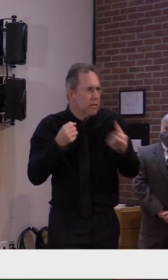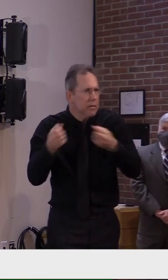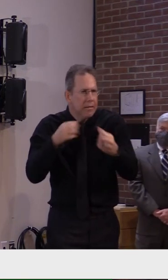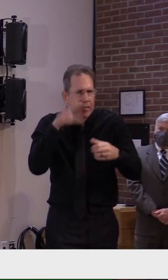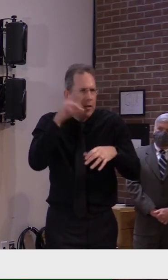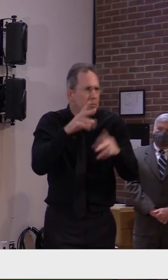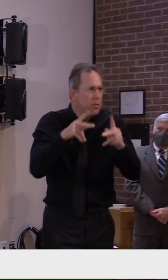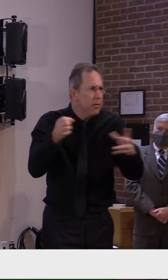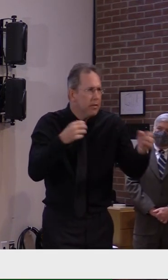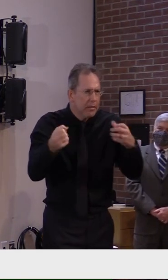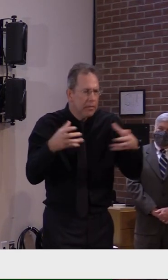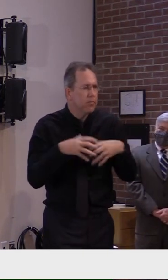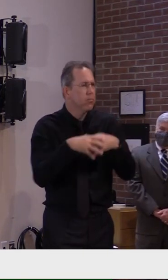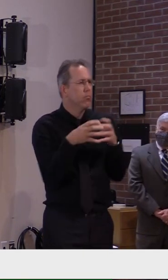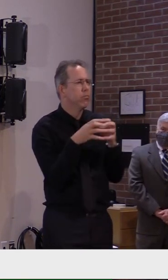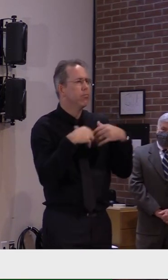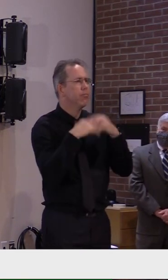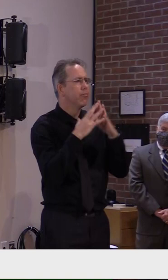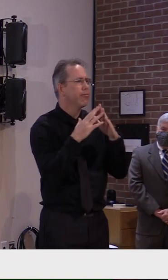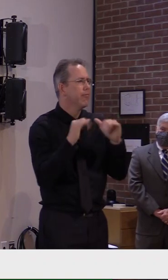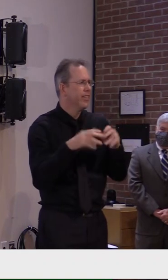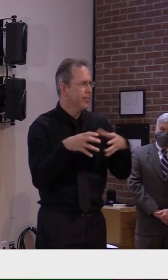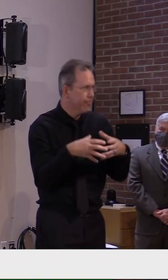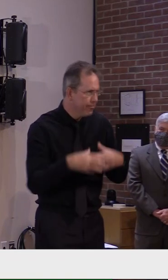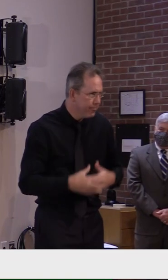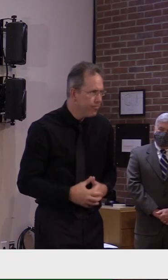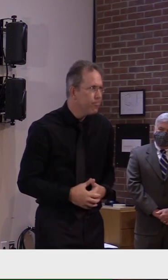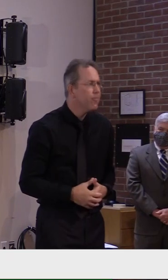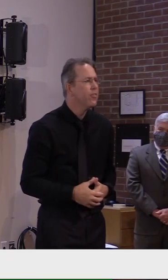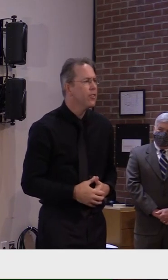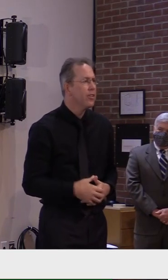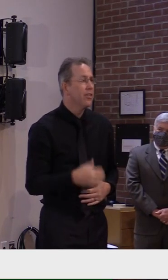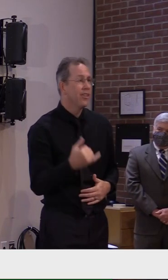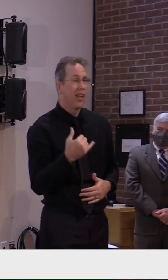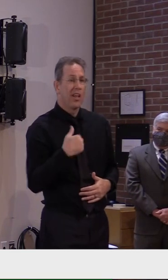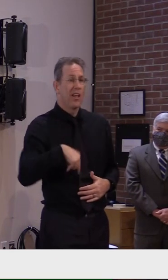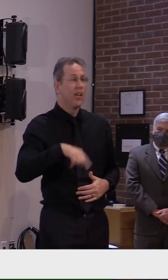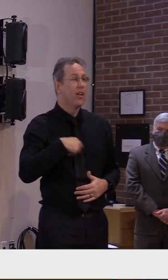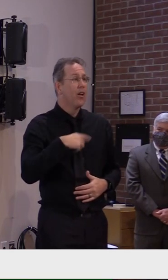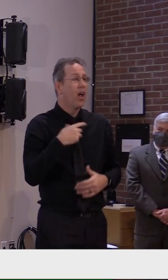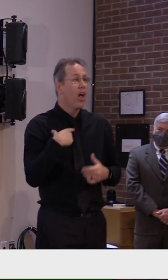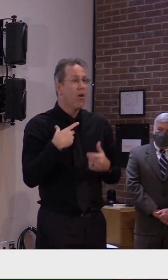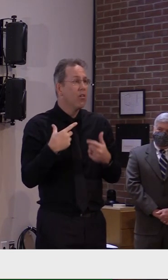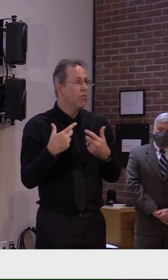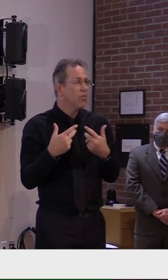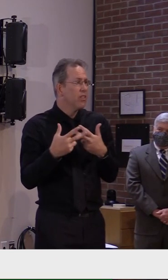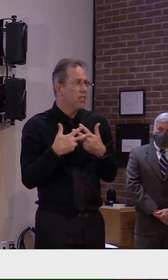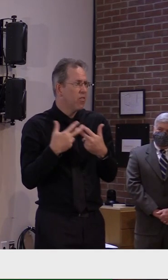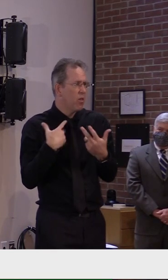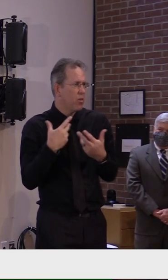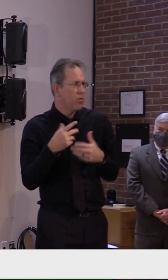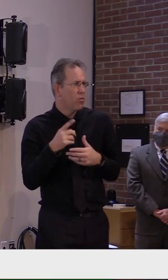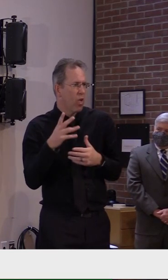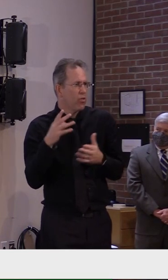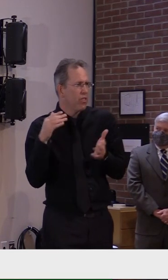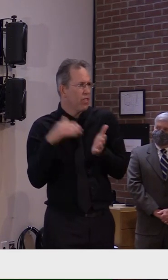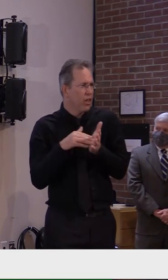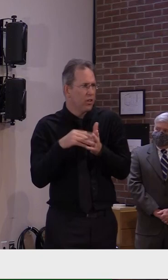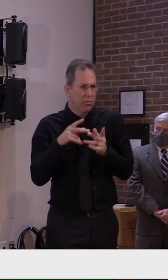So now we have, in the inventory, I believe, we have almost 100,000 test